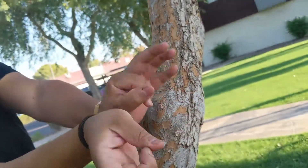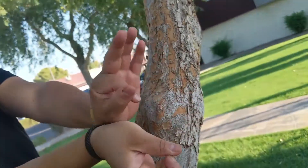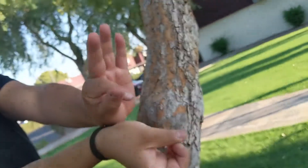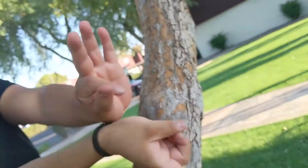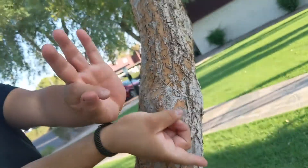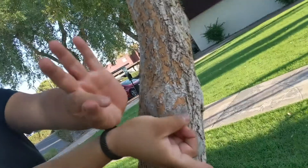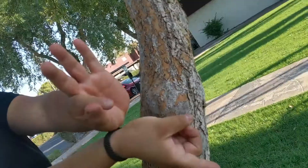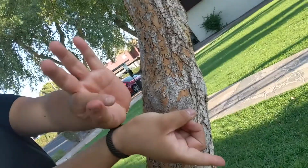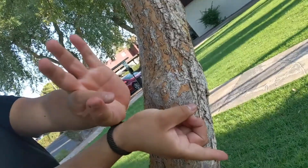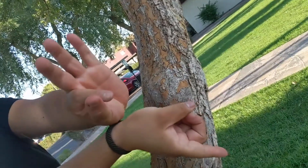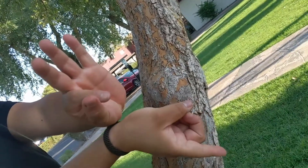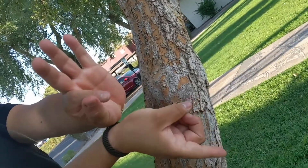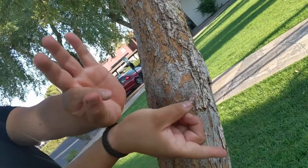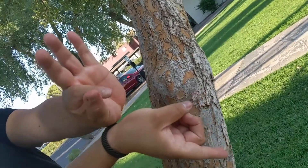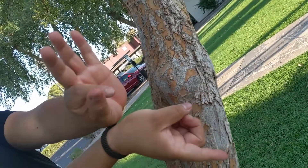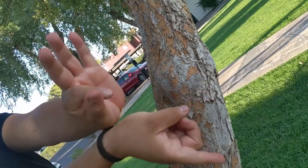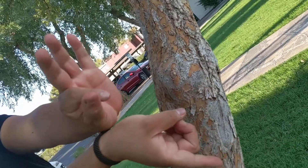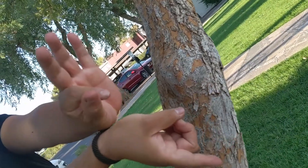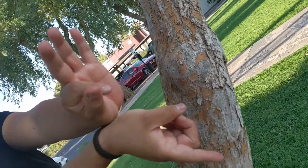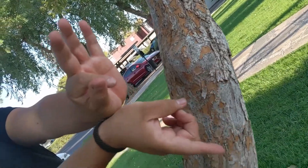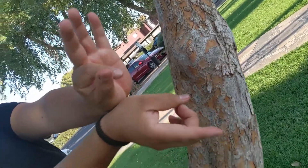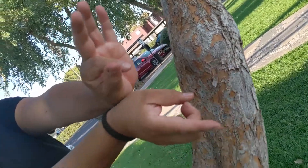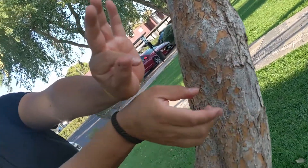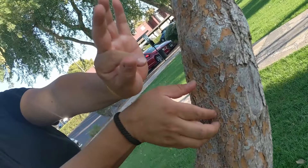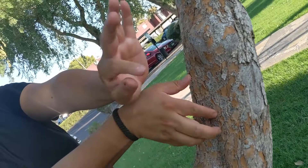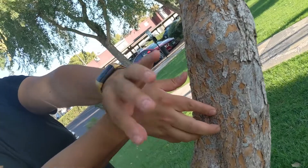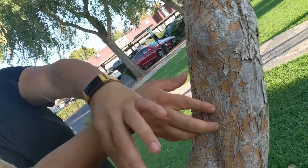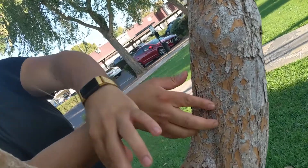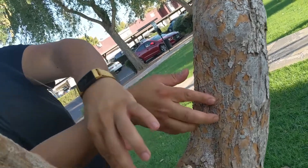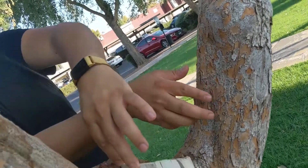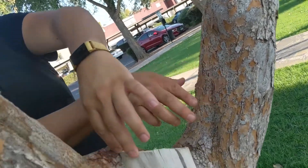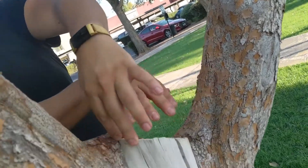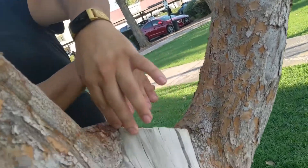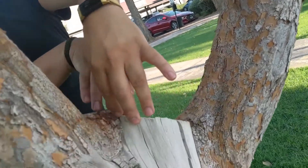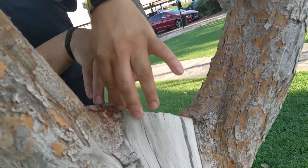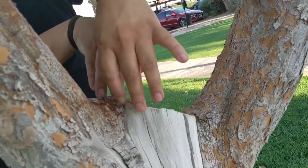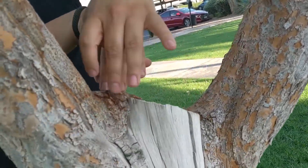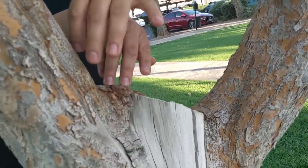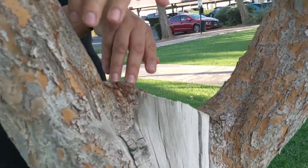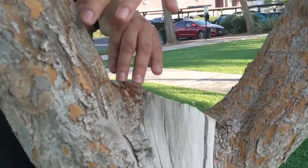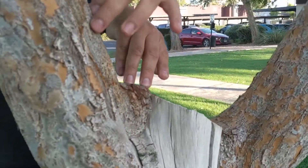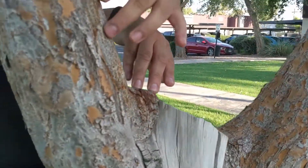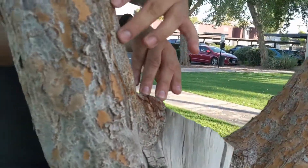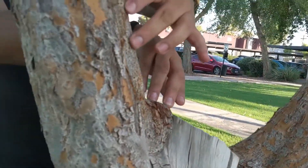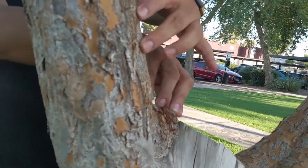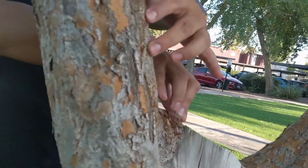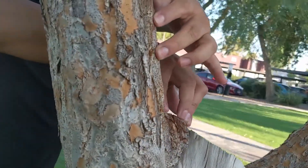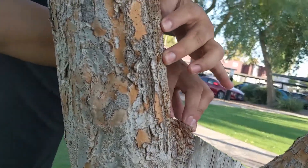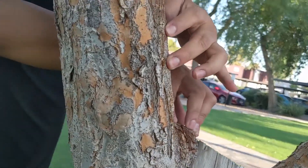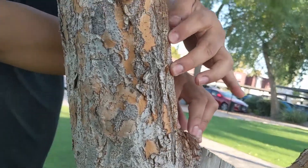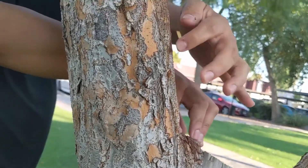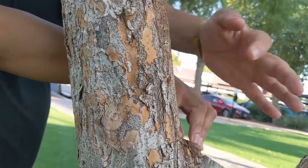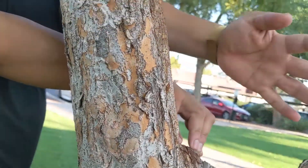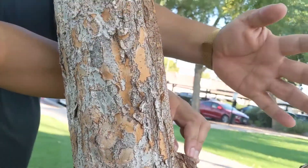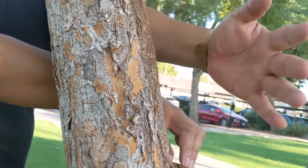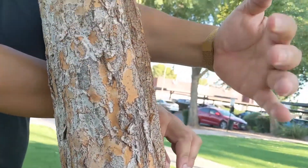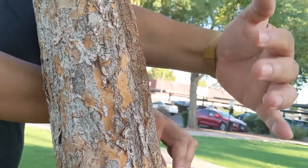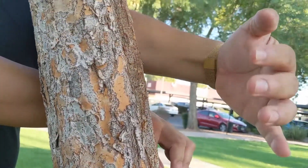with food and conversation we laugh and cry together food drop-offs are more there are also